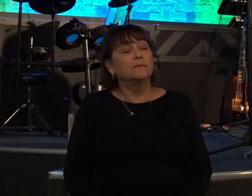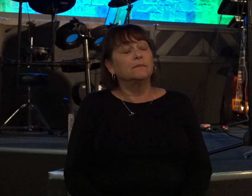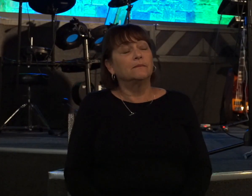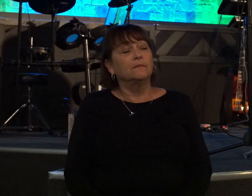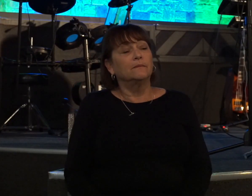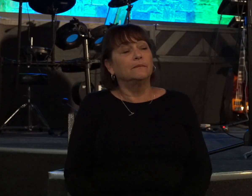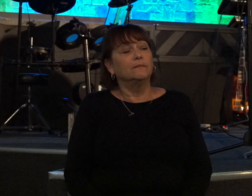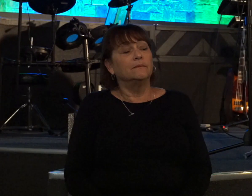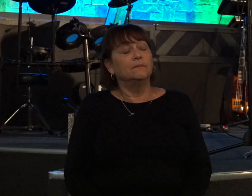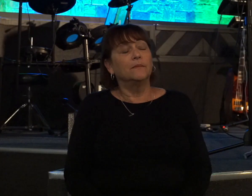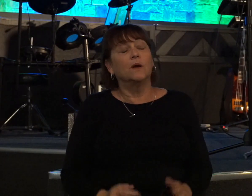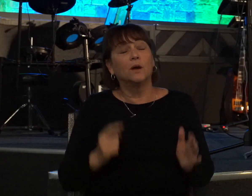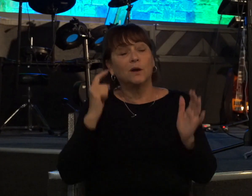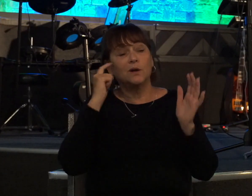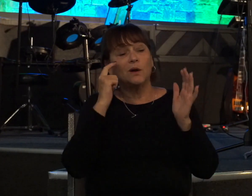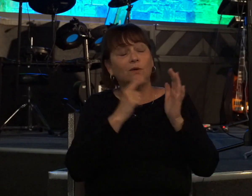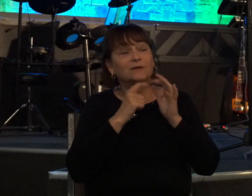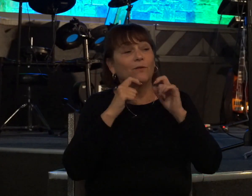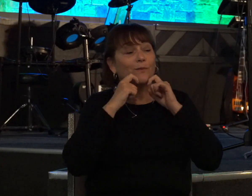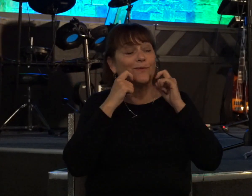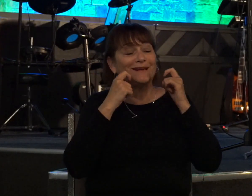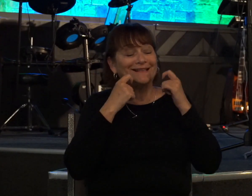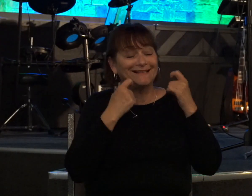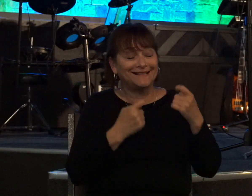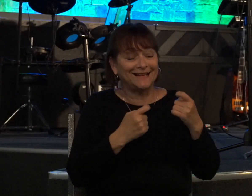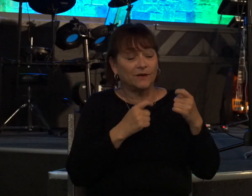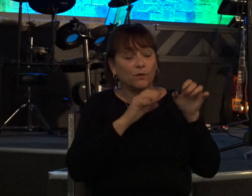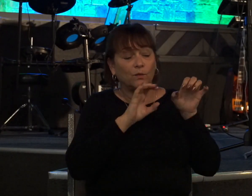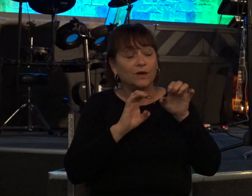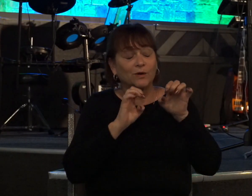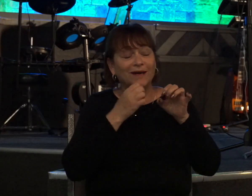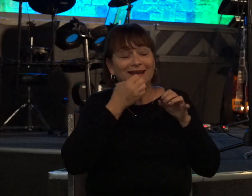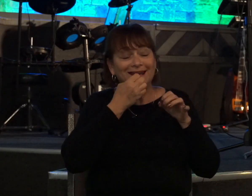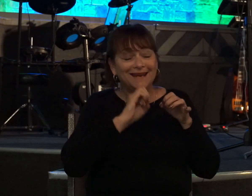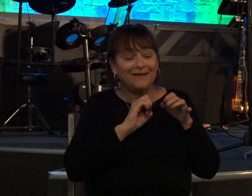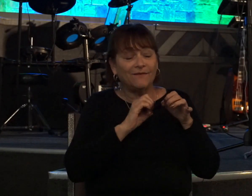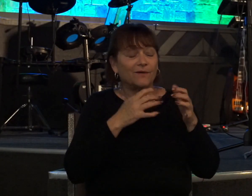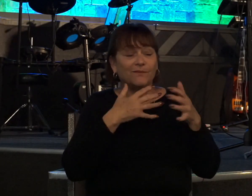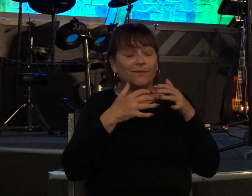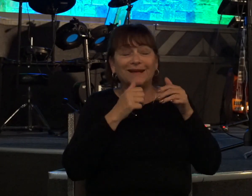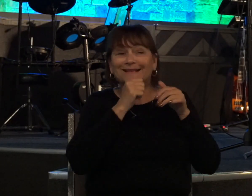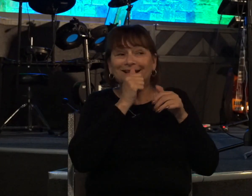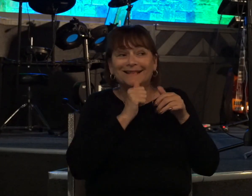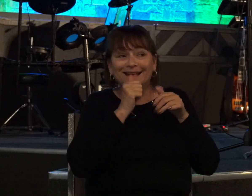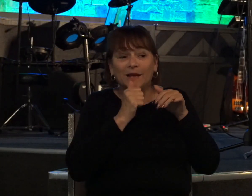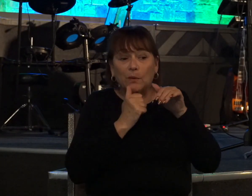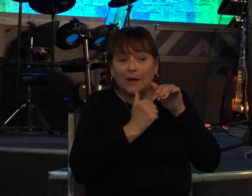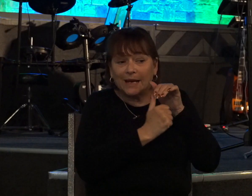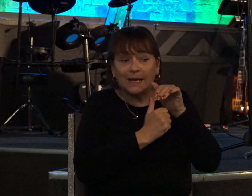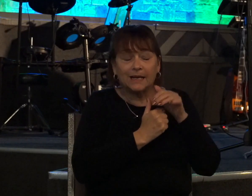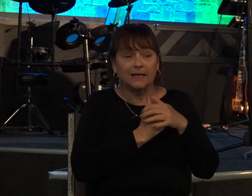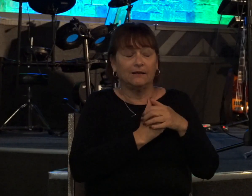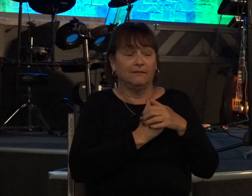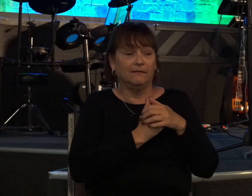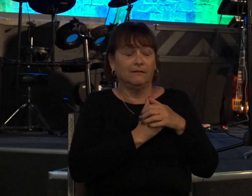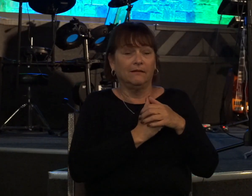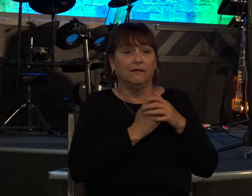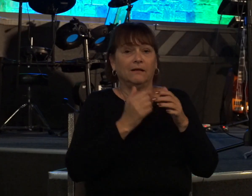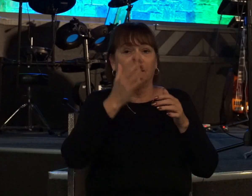notice that when we sin when we do evil even if we do it secretly god says you did it in